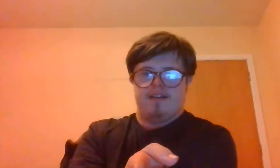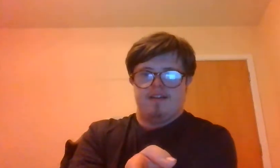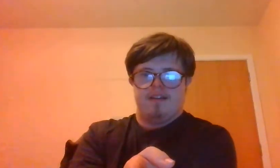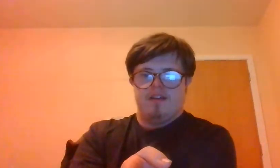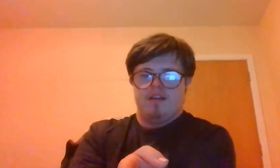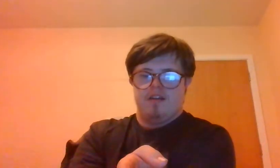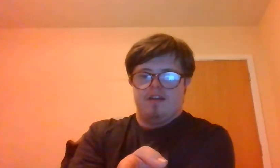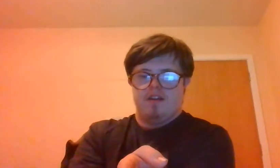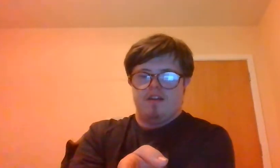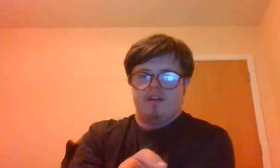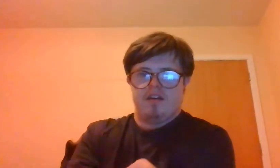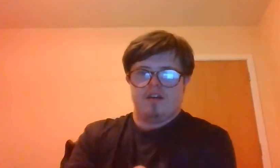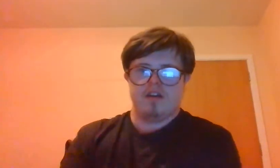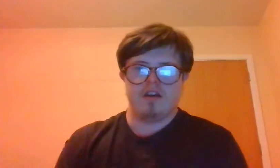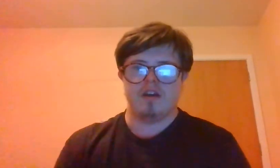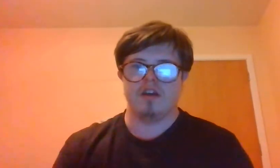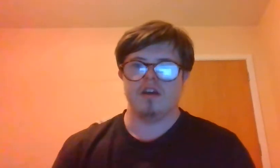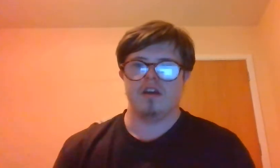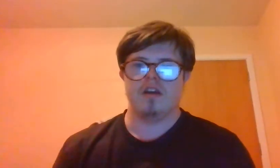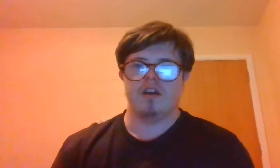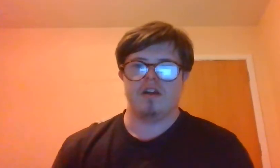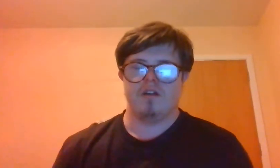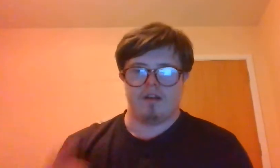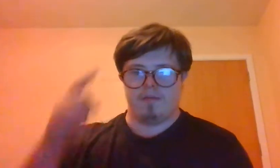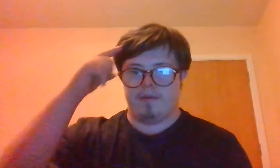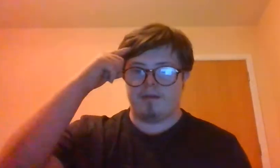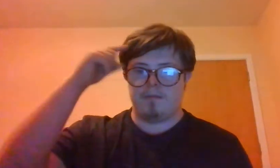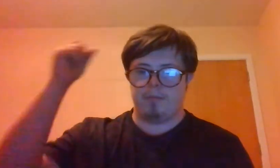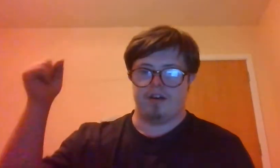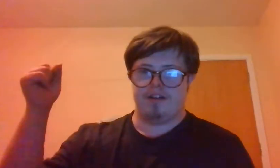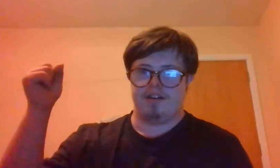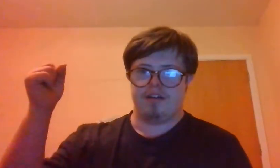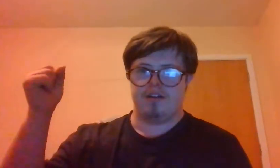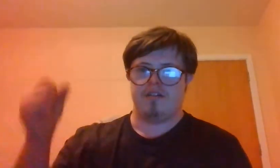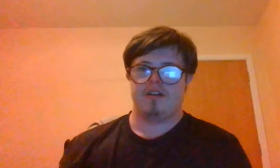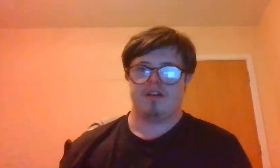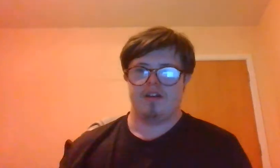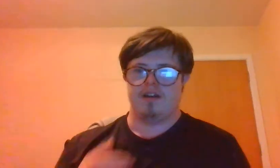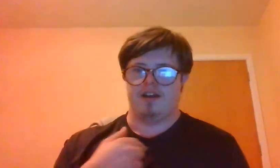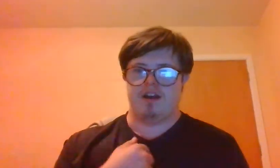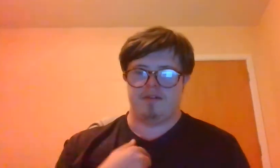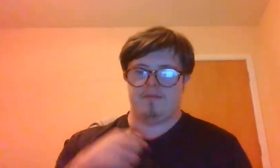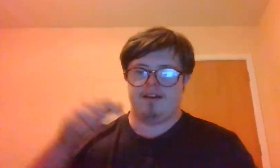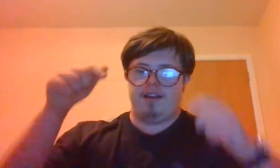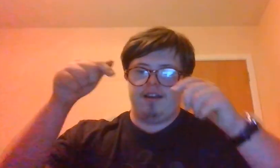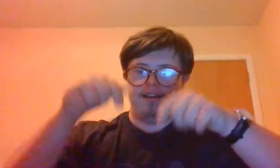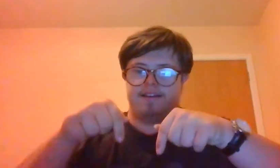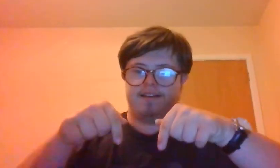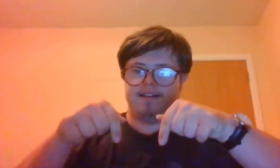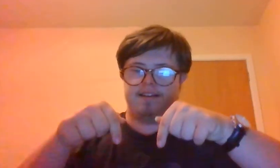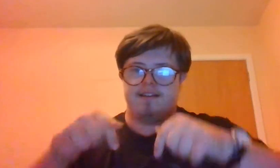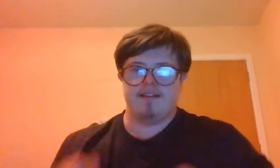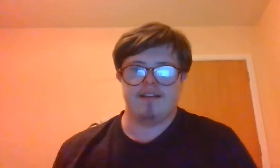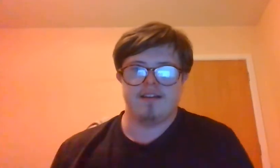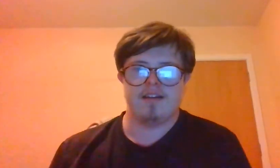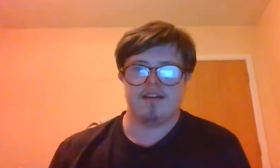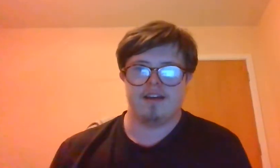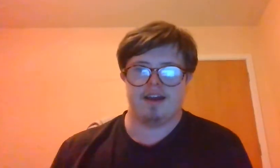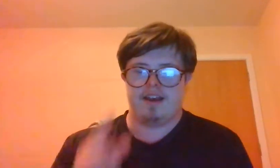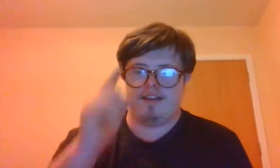remember I'm right here and